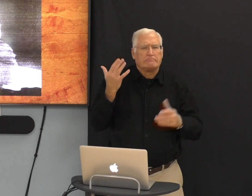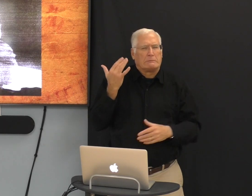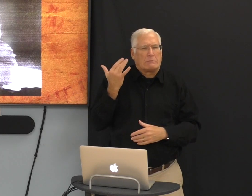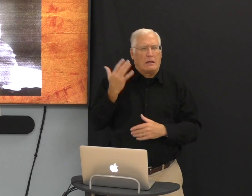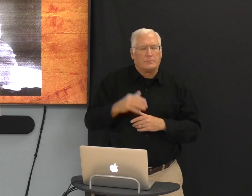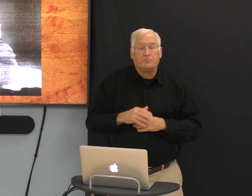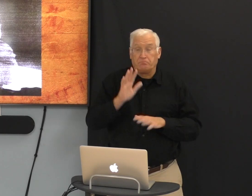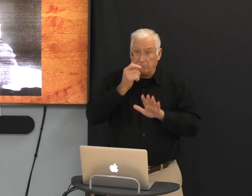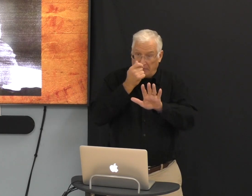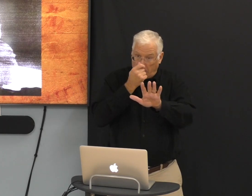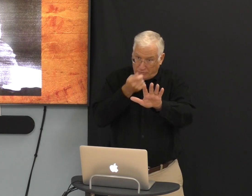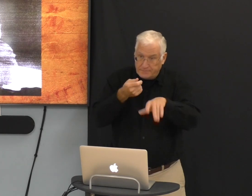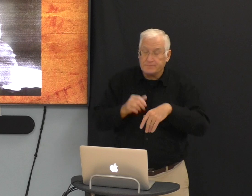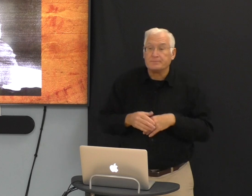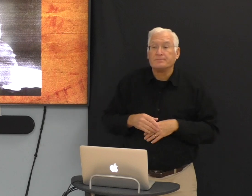to get closer to God.